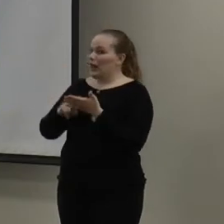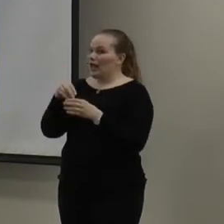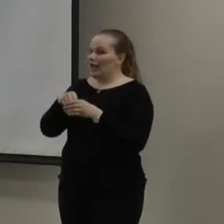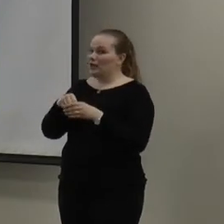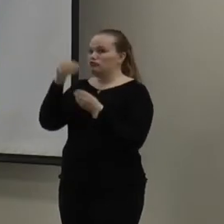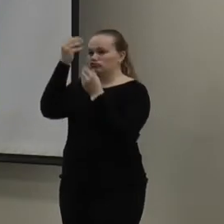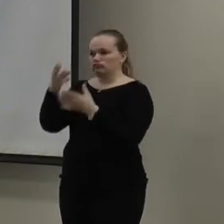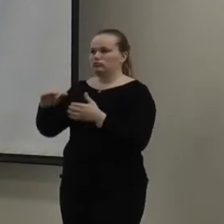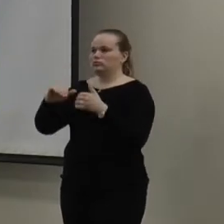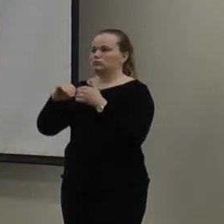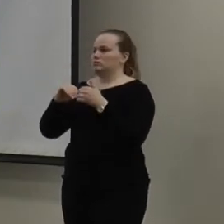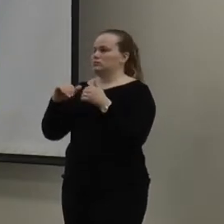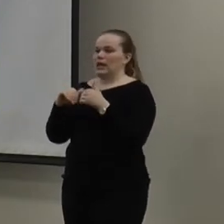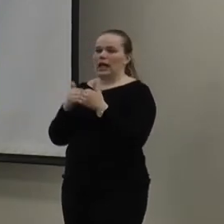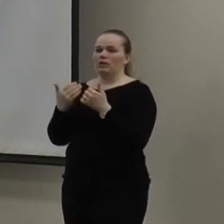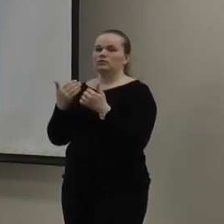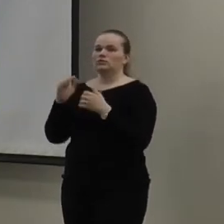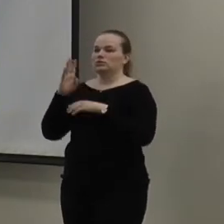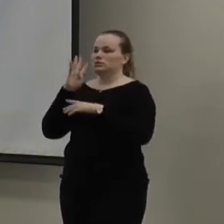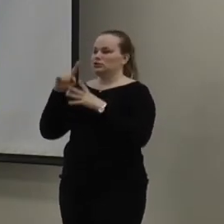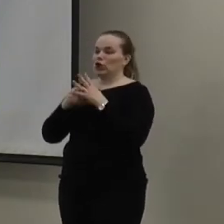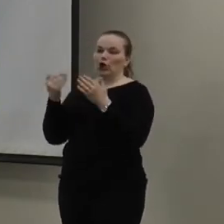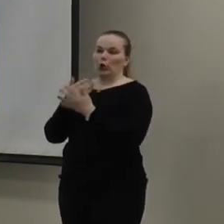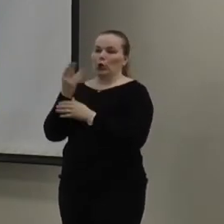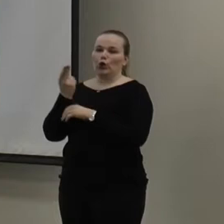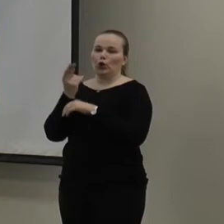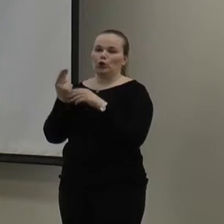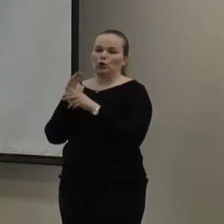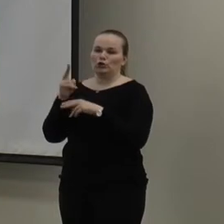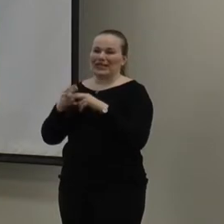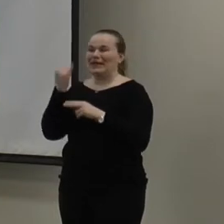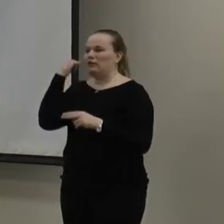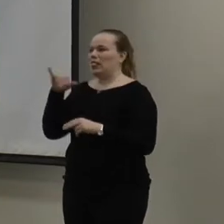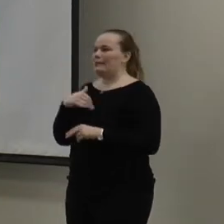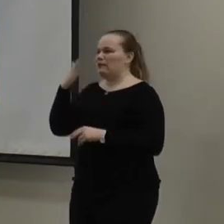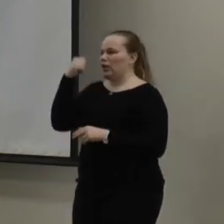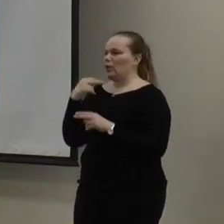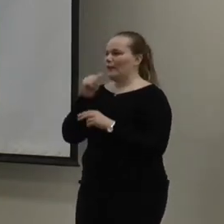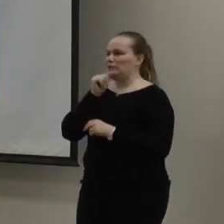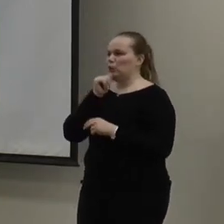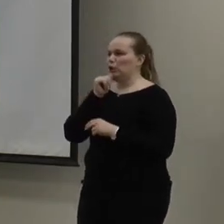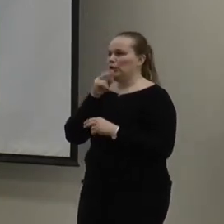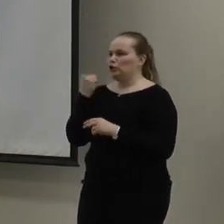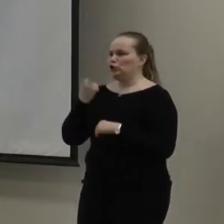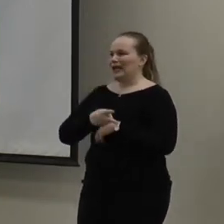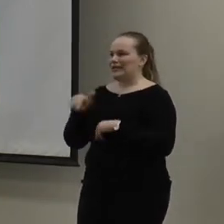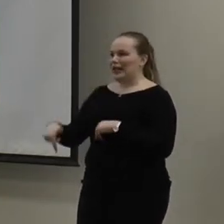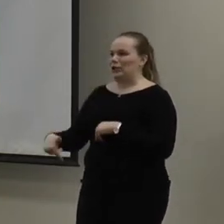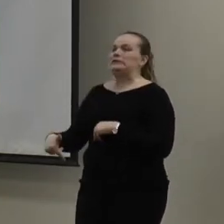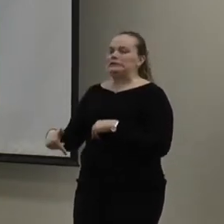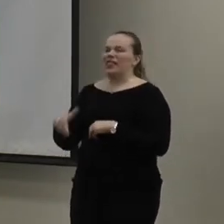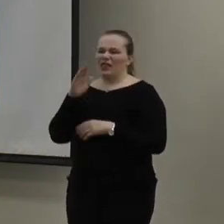walk you through creating a username. If you're like me and forget your password two days after you created it, they'll help you with that as well.